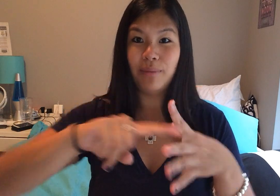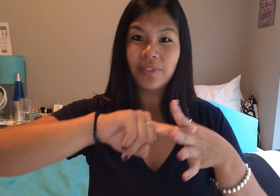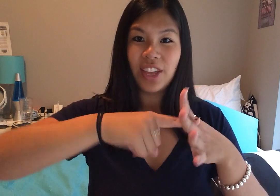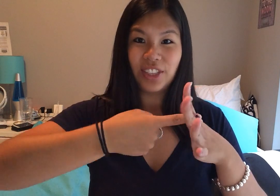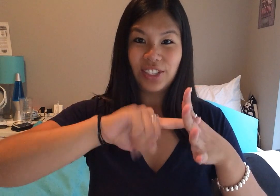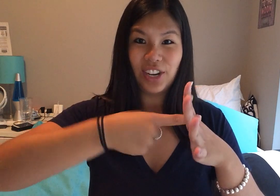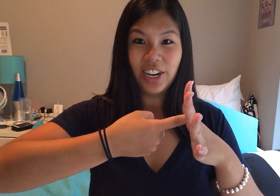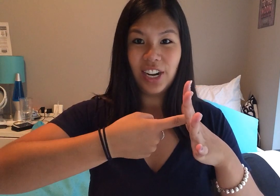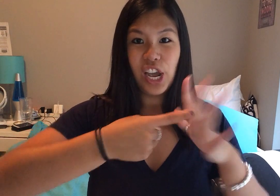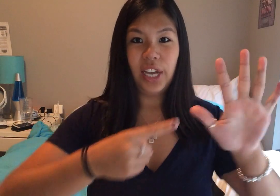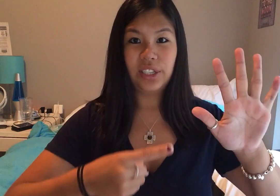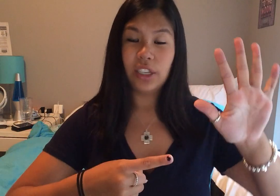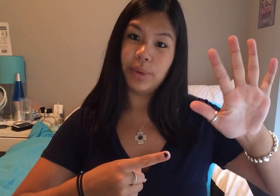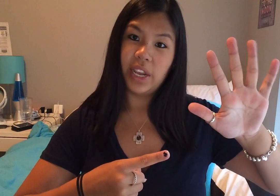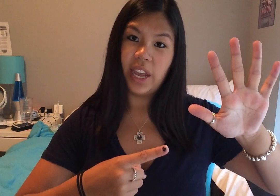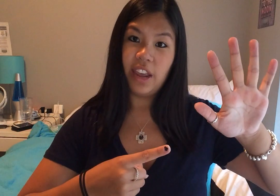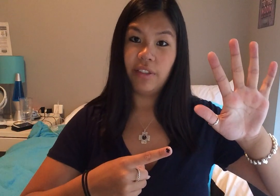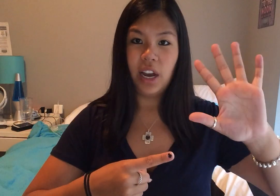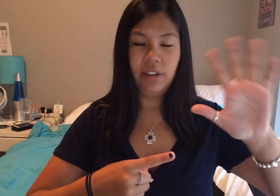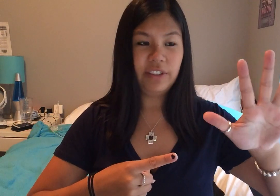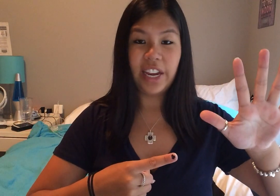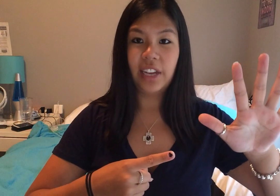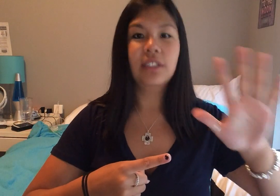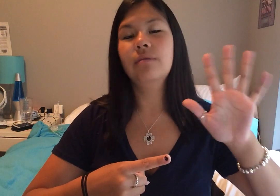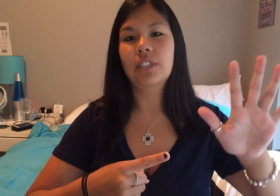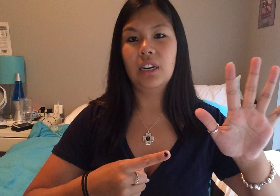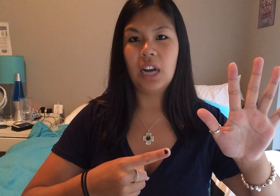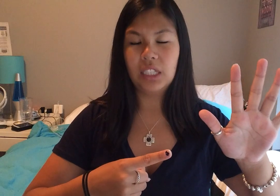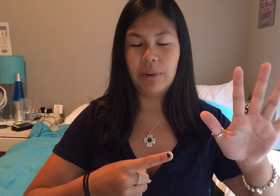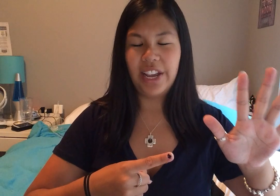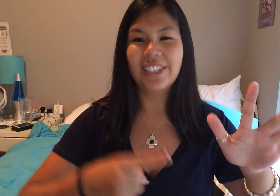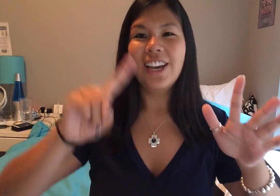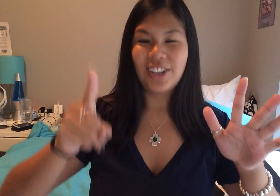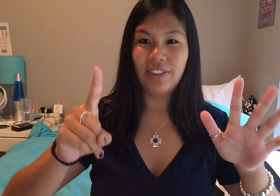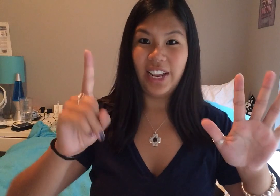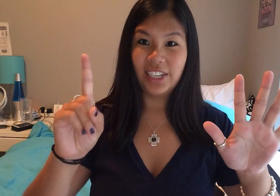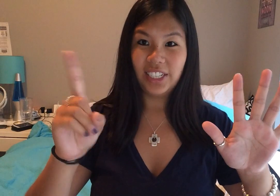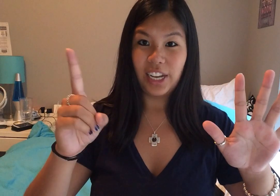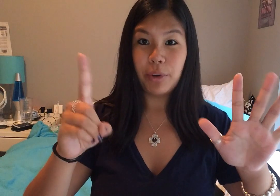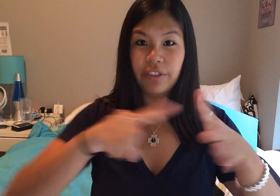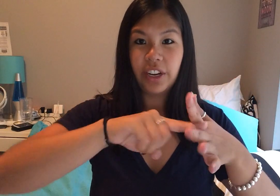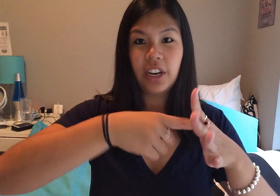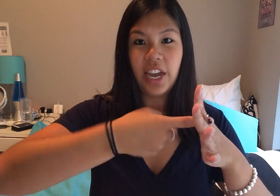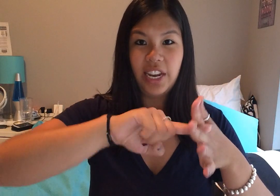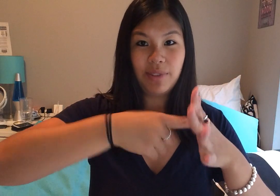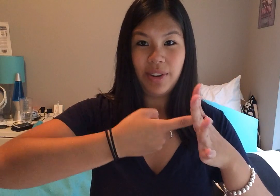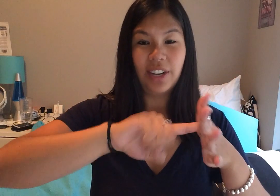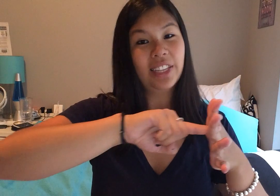the start, and start, so you take a flat hand, non-dominant hand, dominant hand like a pointer finger, and in between here like